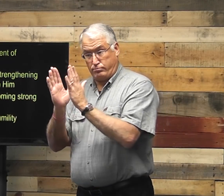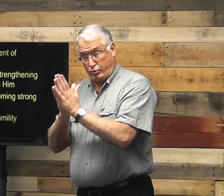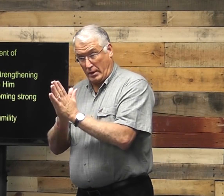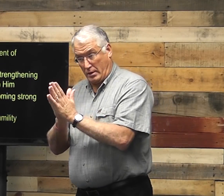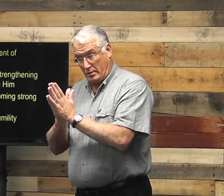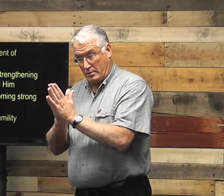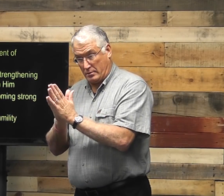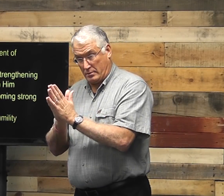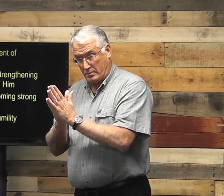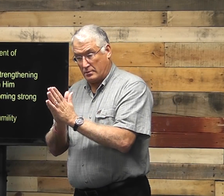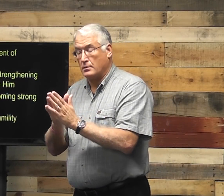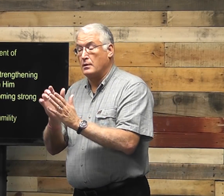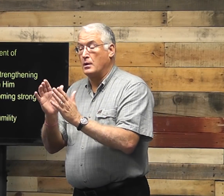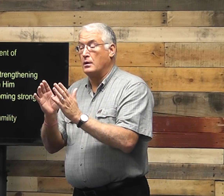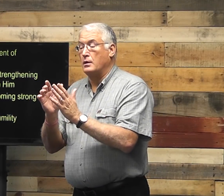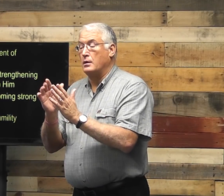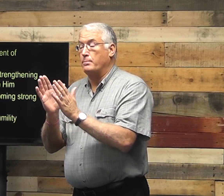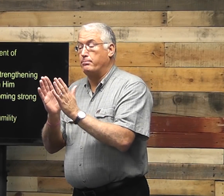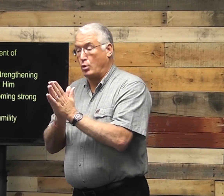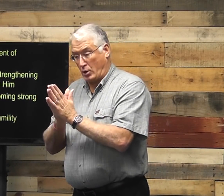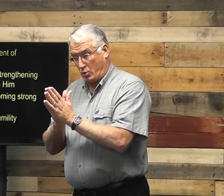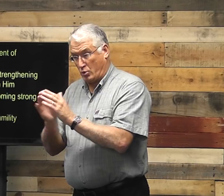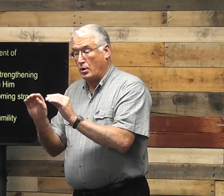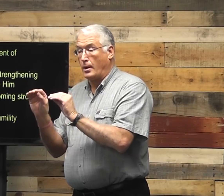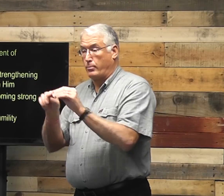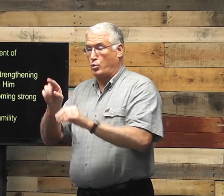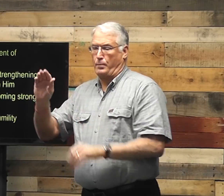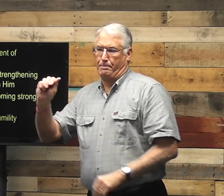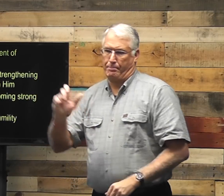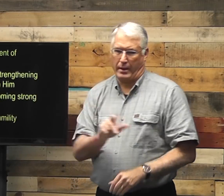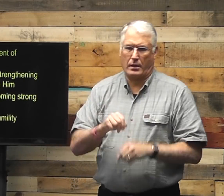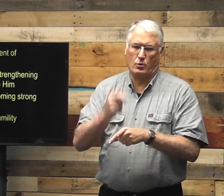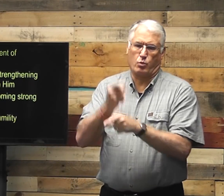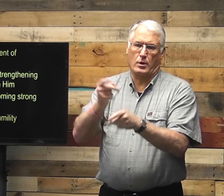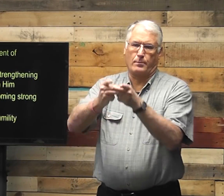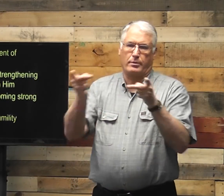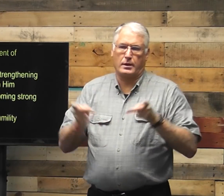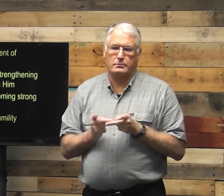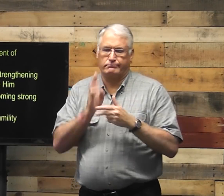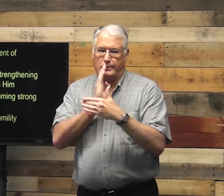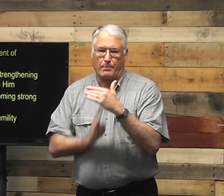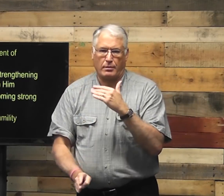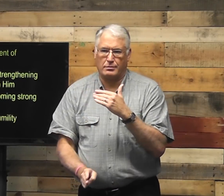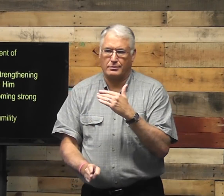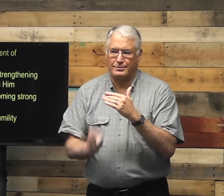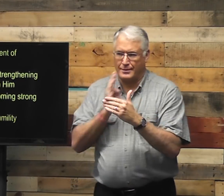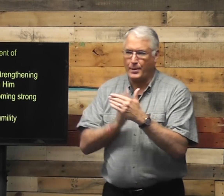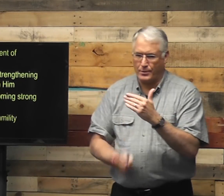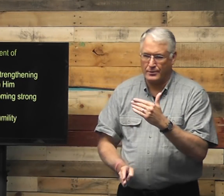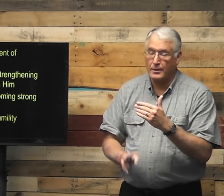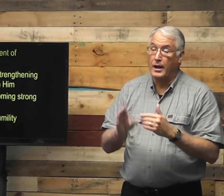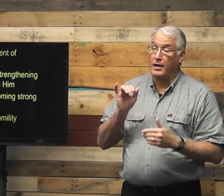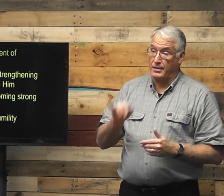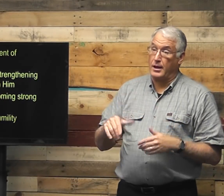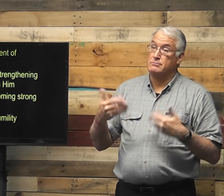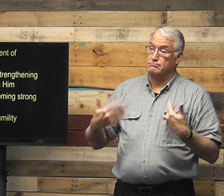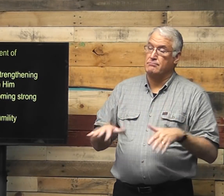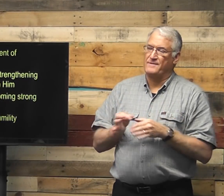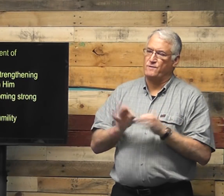So when we pray, prayer takes us back to being humble.